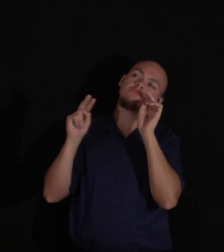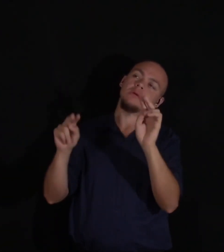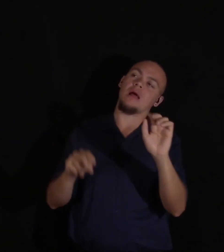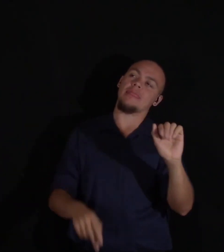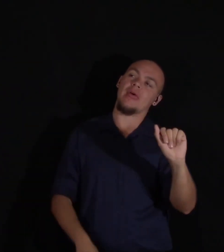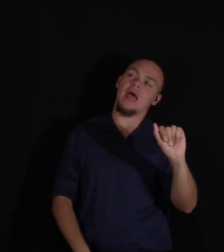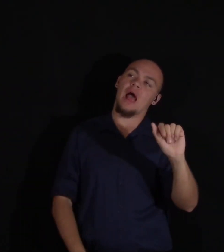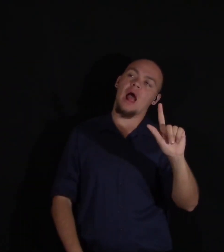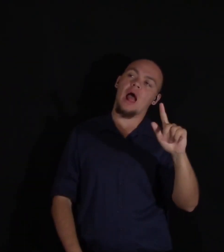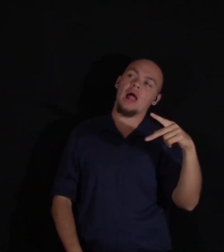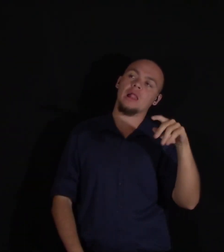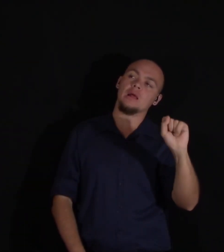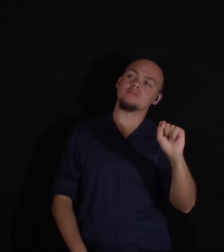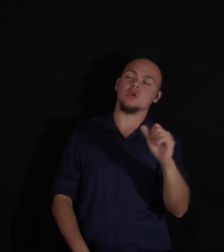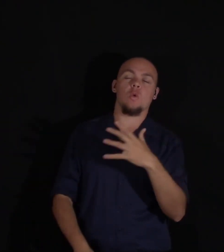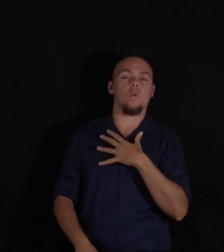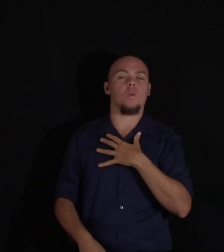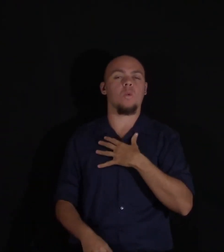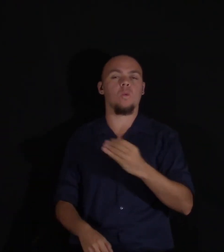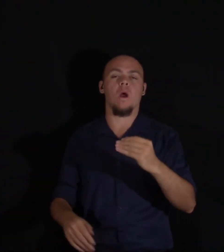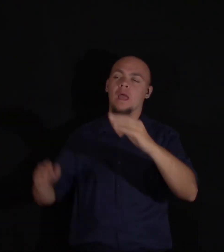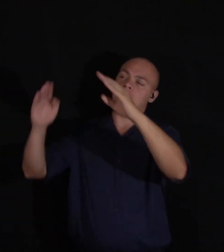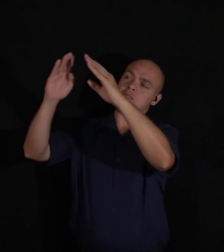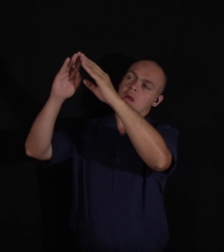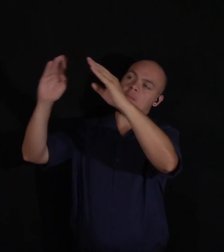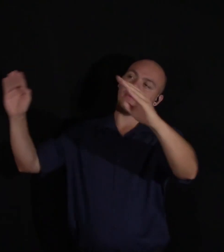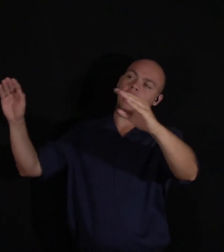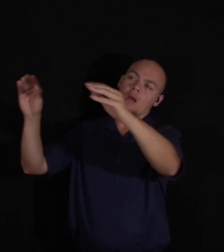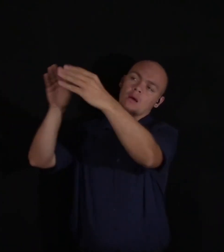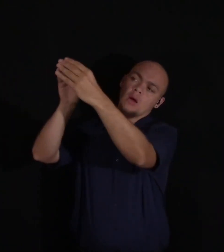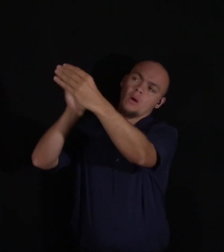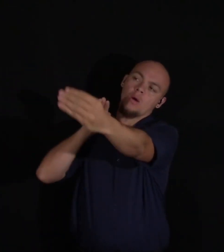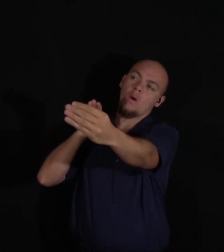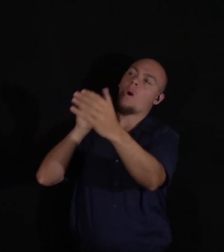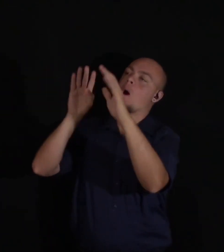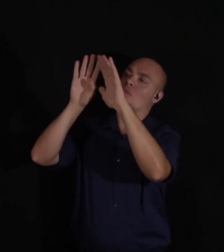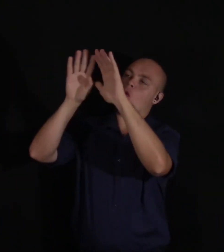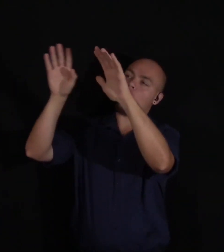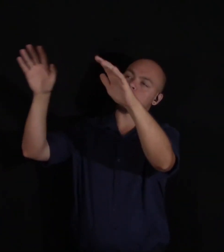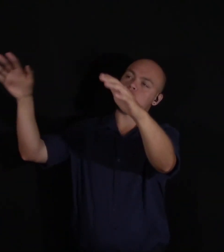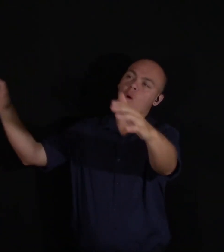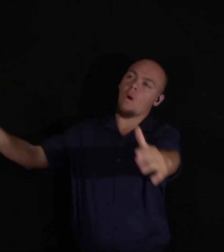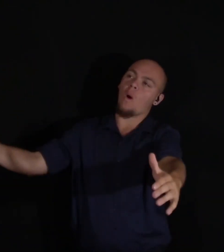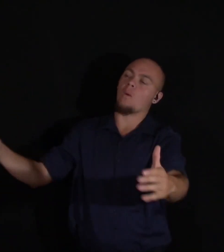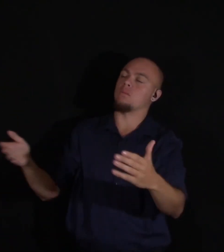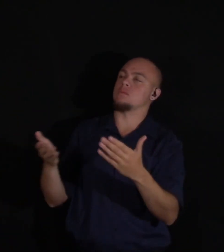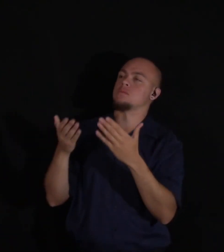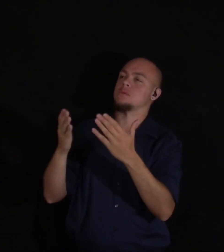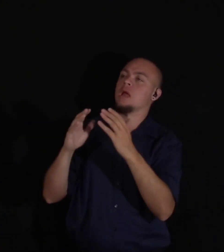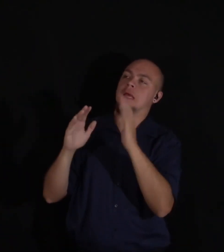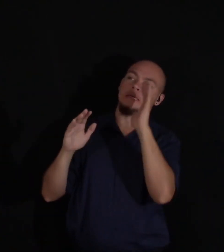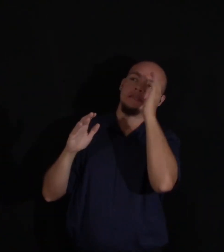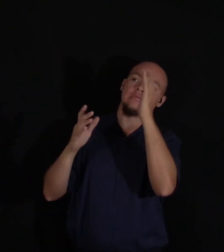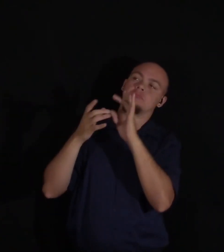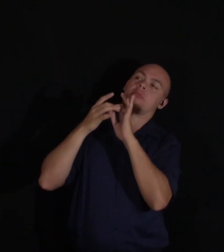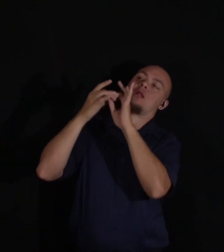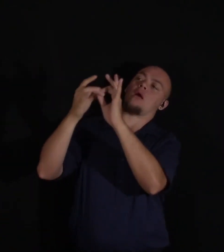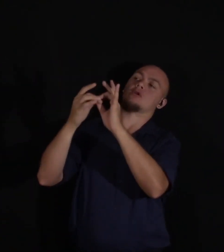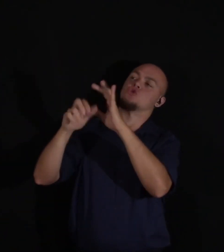white and shining pyramids and domes towered above all, as belonging to another earth, the habitations of another race of